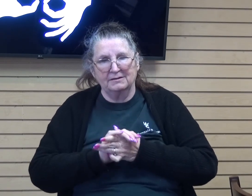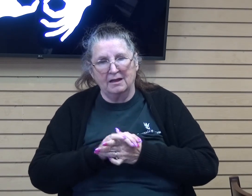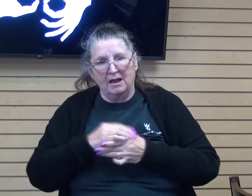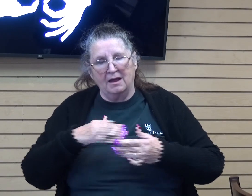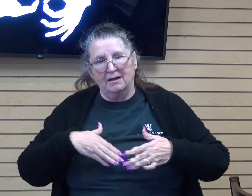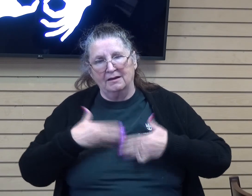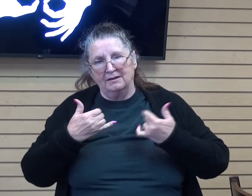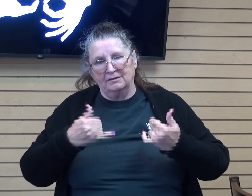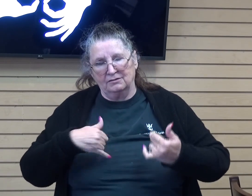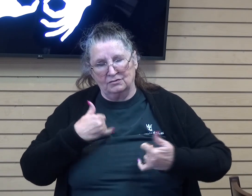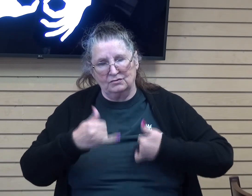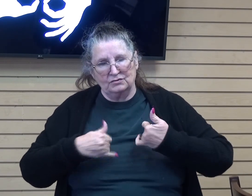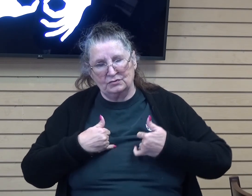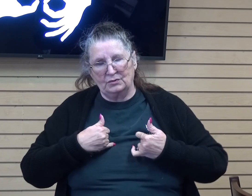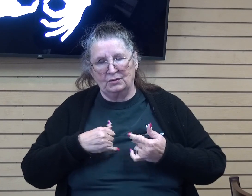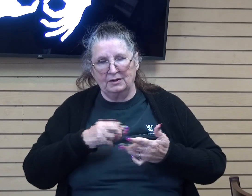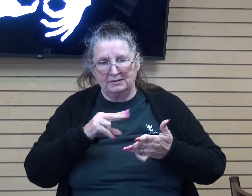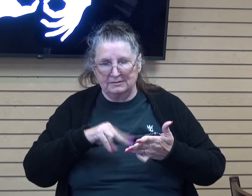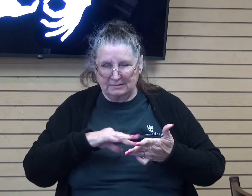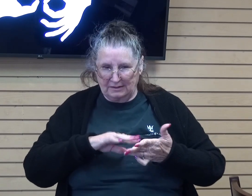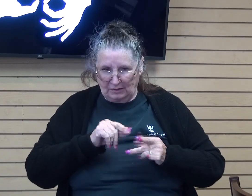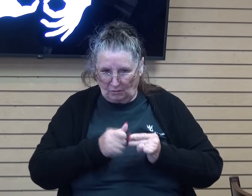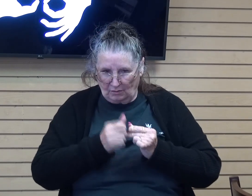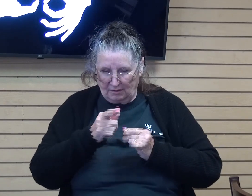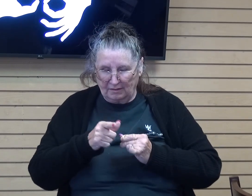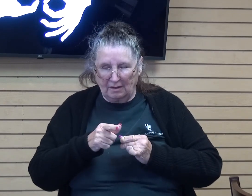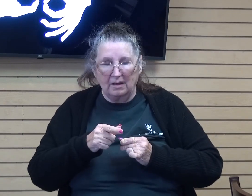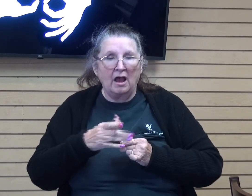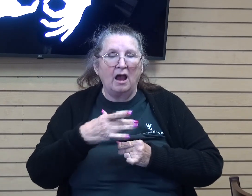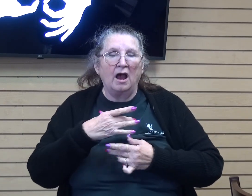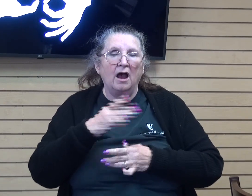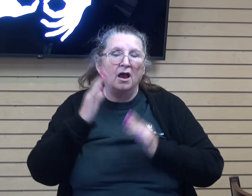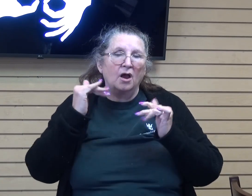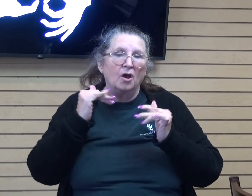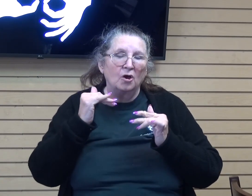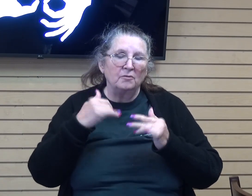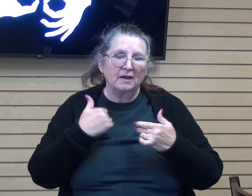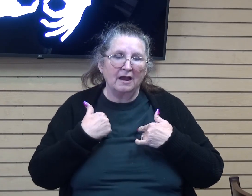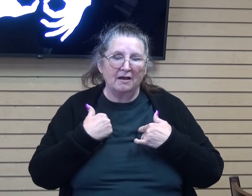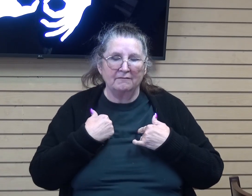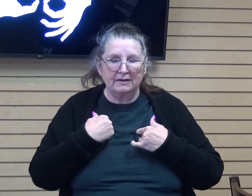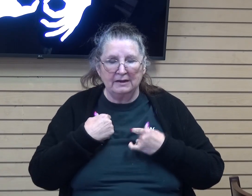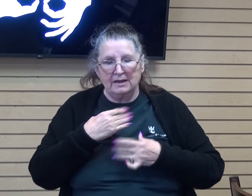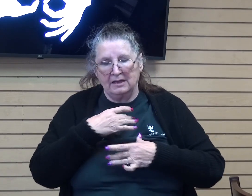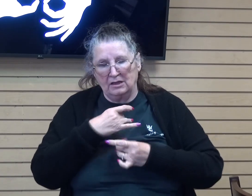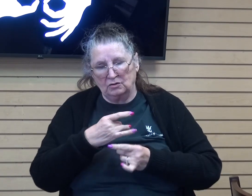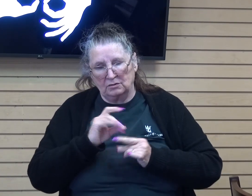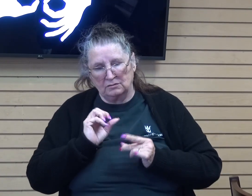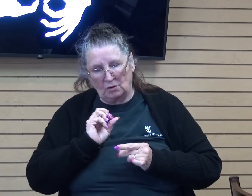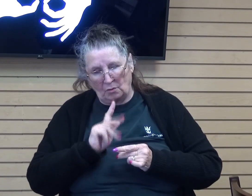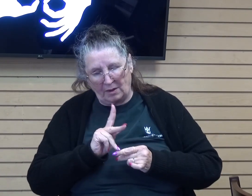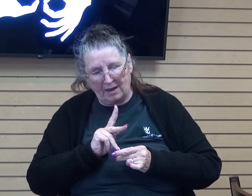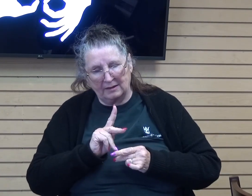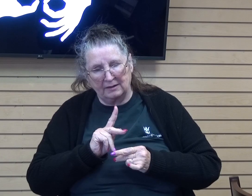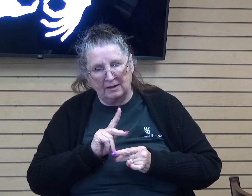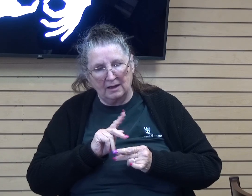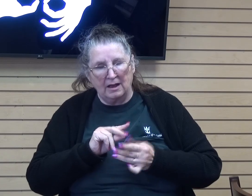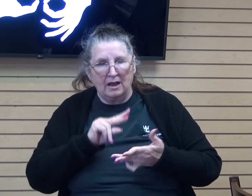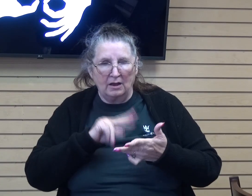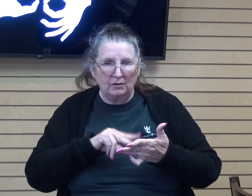going through that. I really hope that it sparked an interest of you to go back and read the first few verses